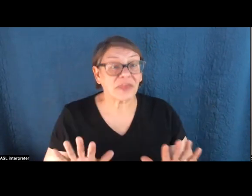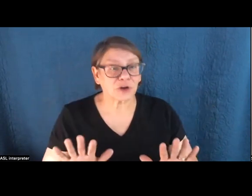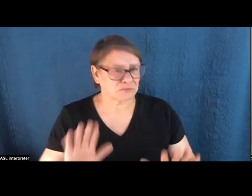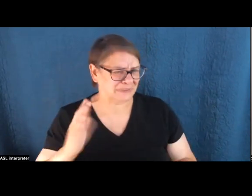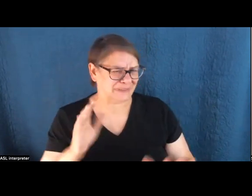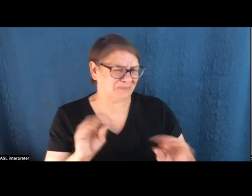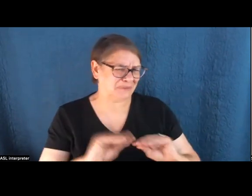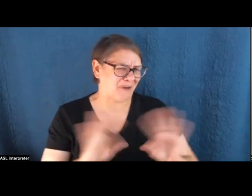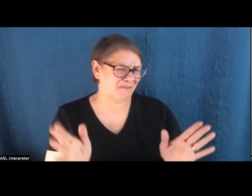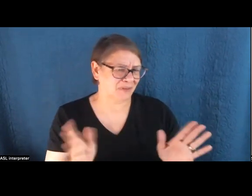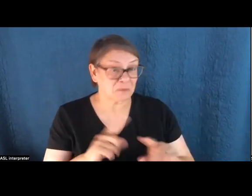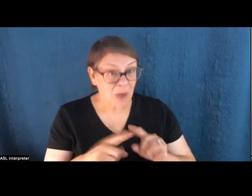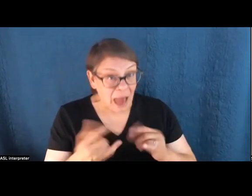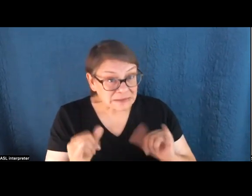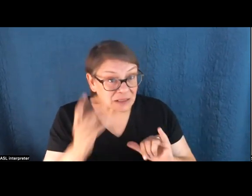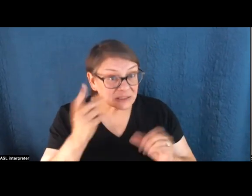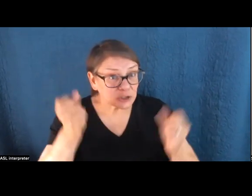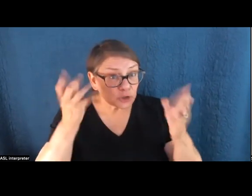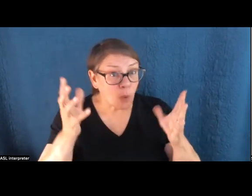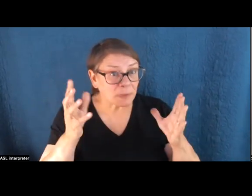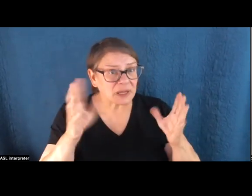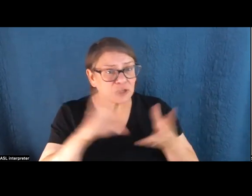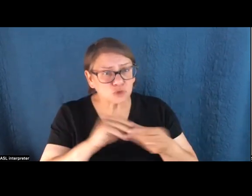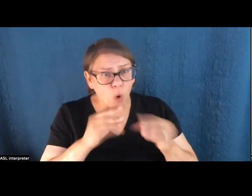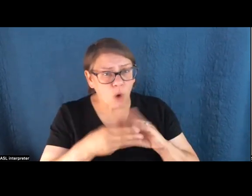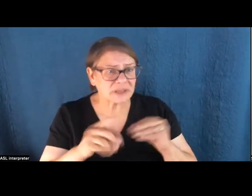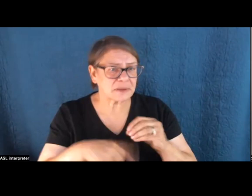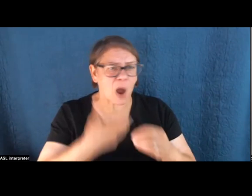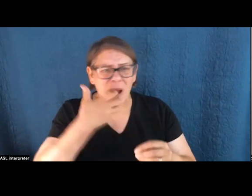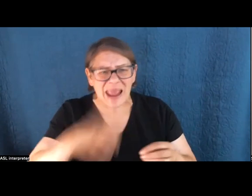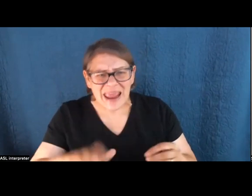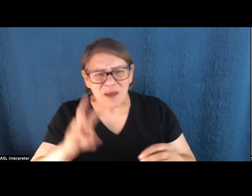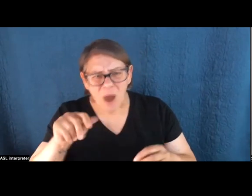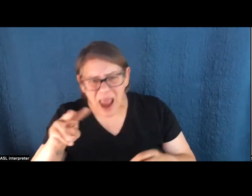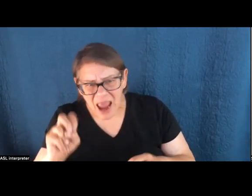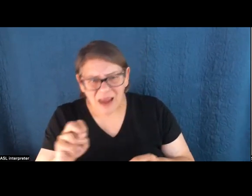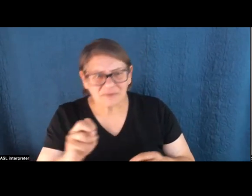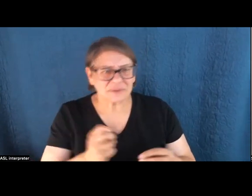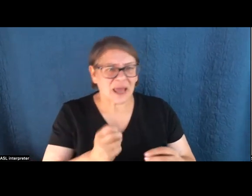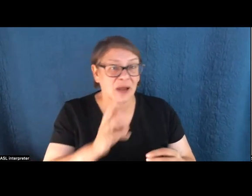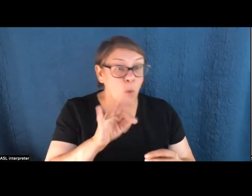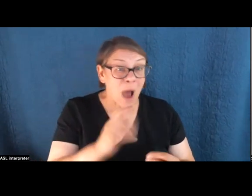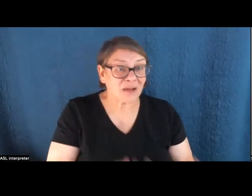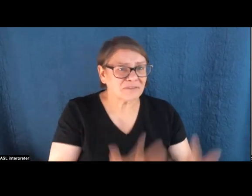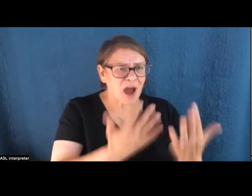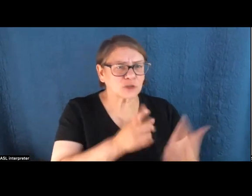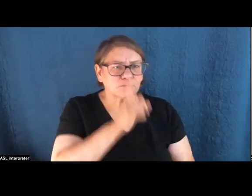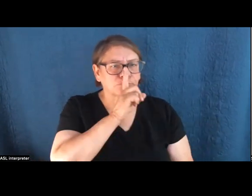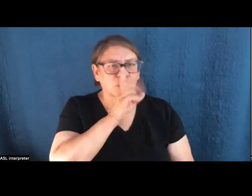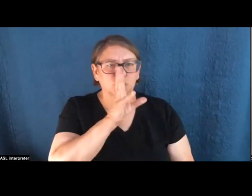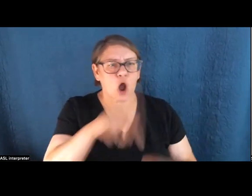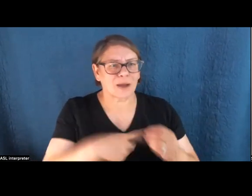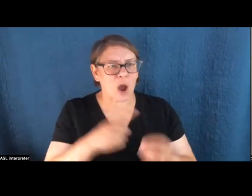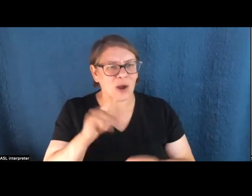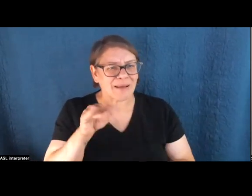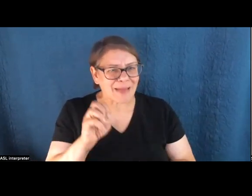one, but I still see so many stories about heat waves and extreme storms and wildfires that don't mention climate change, which I think is just a